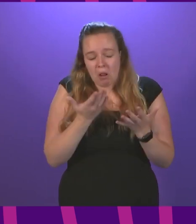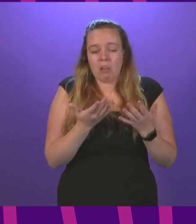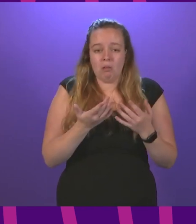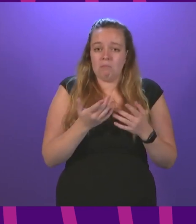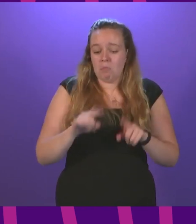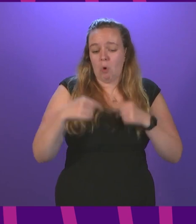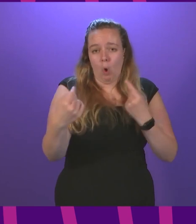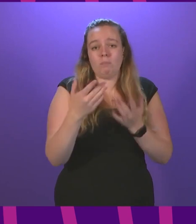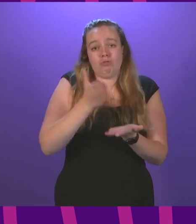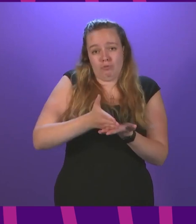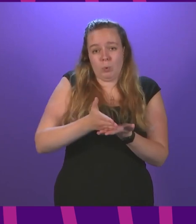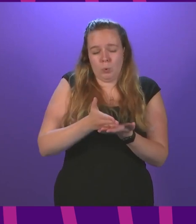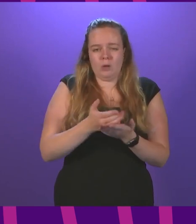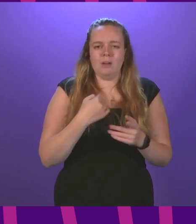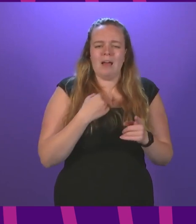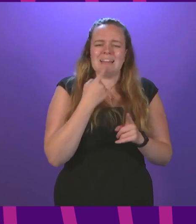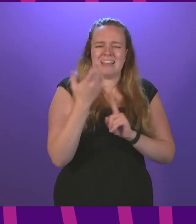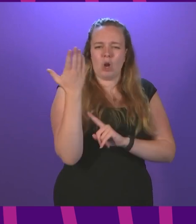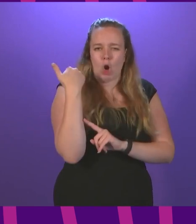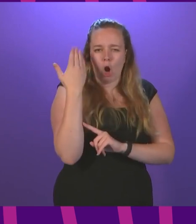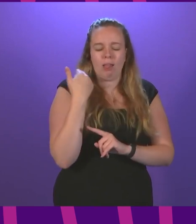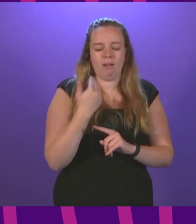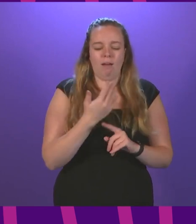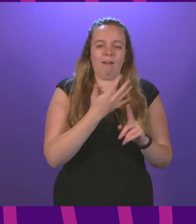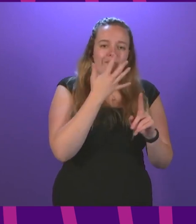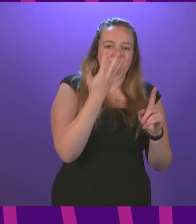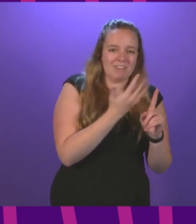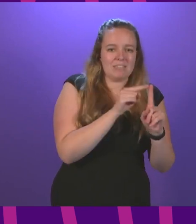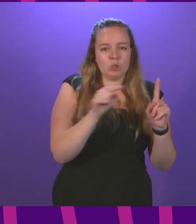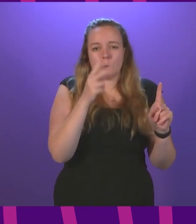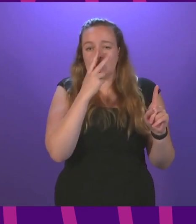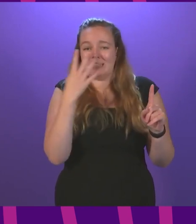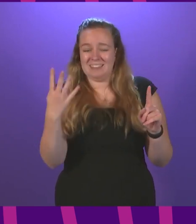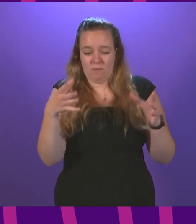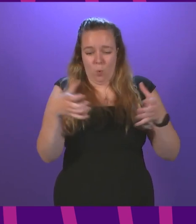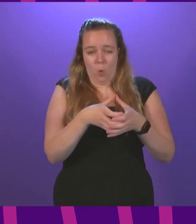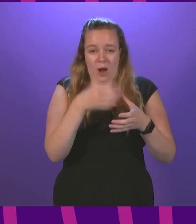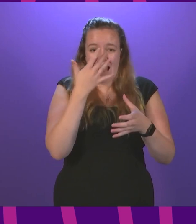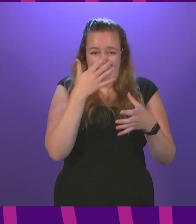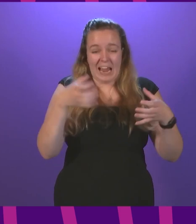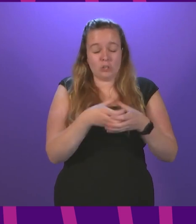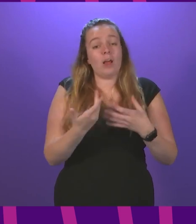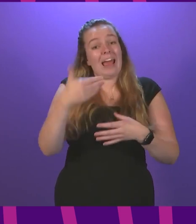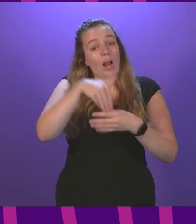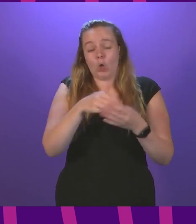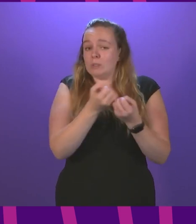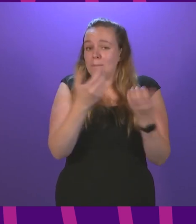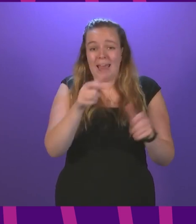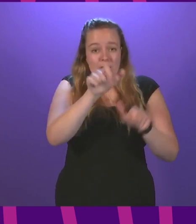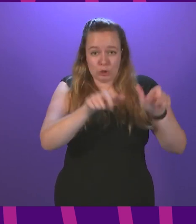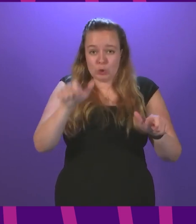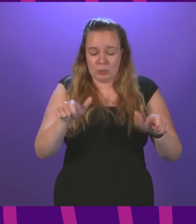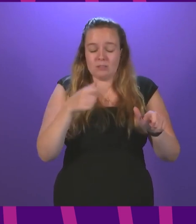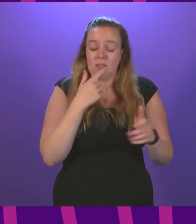reverse is true. As I said earlier, cases in the 15 to 24-year-old age groups, which of course includes many students,